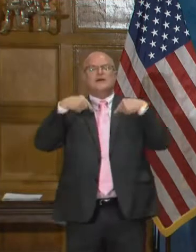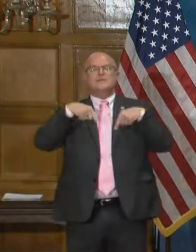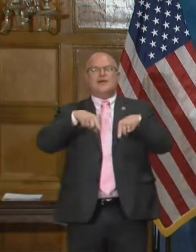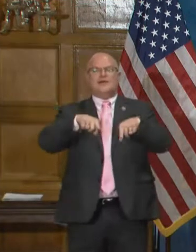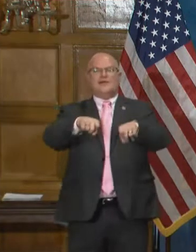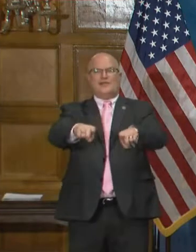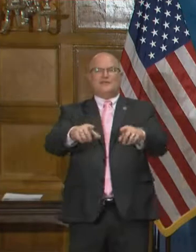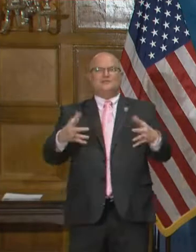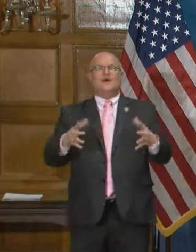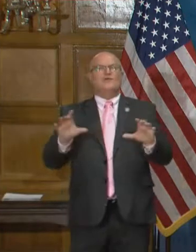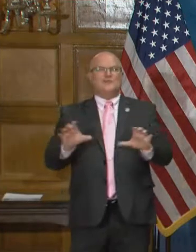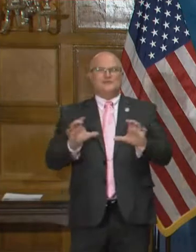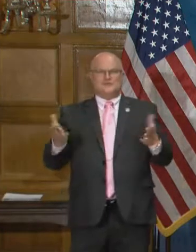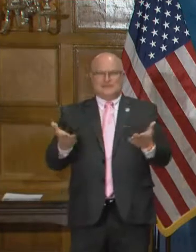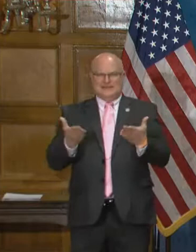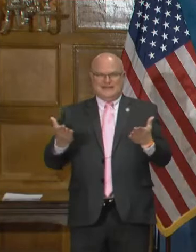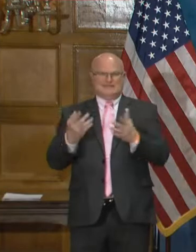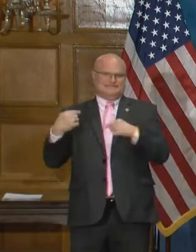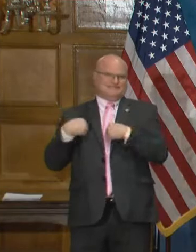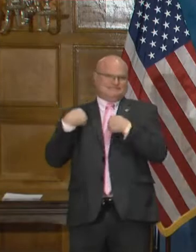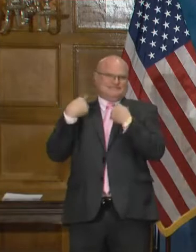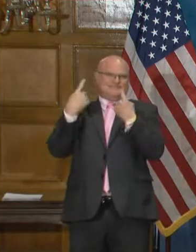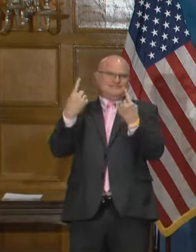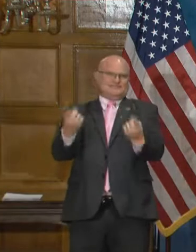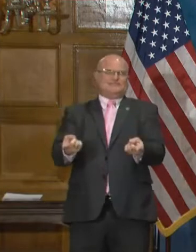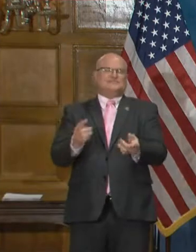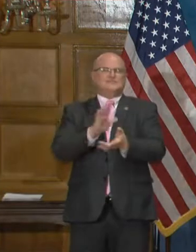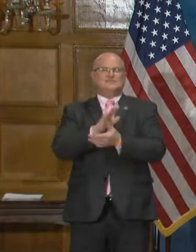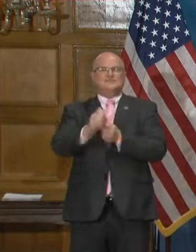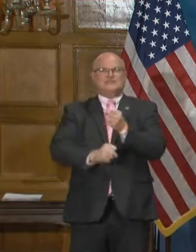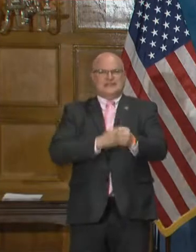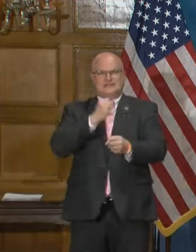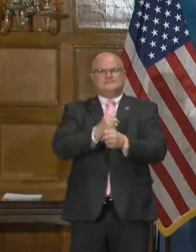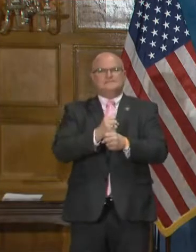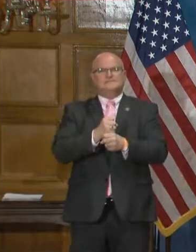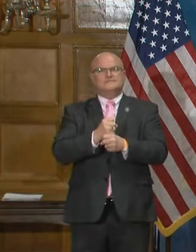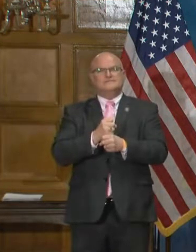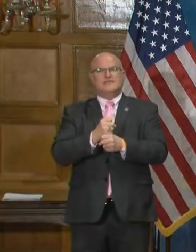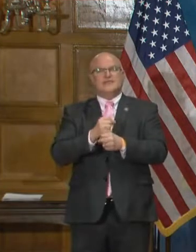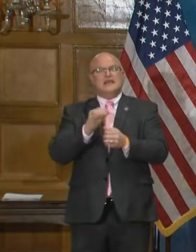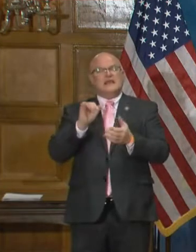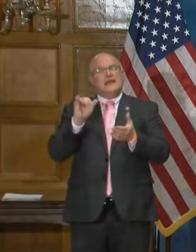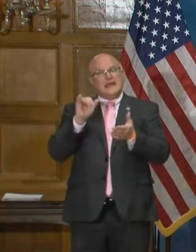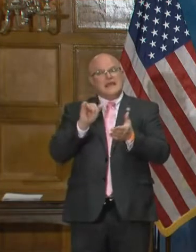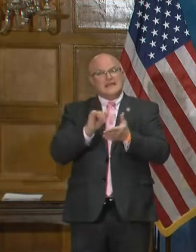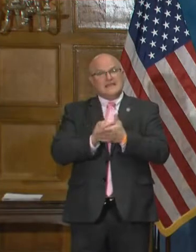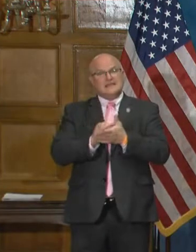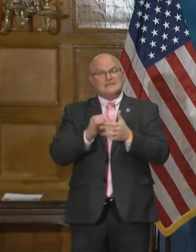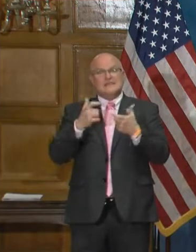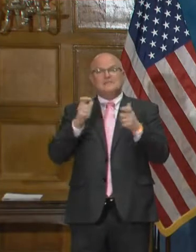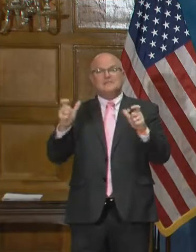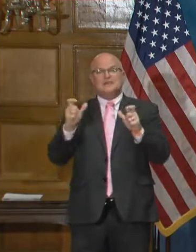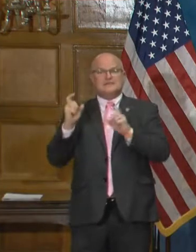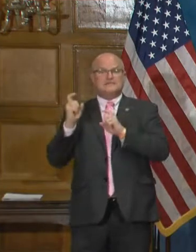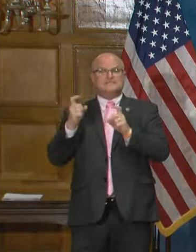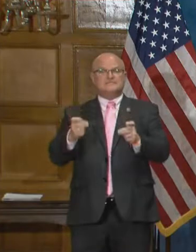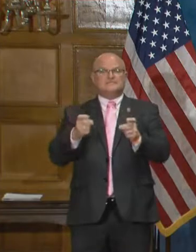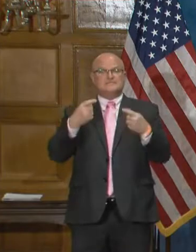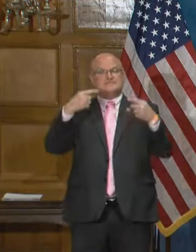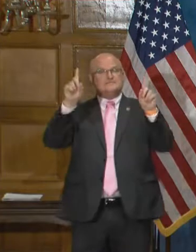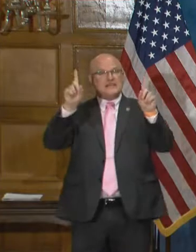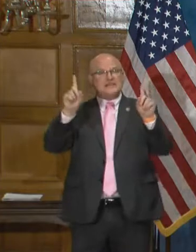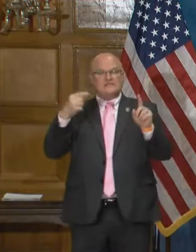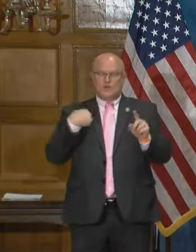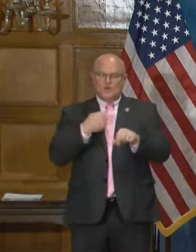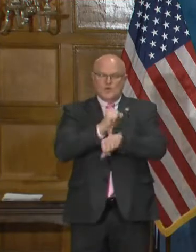what we have been doing here through the entire school year, which has been the biggest contributing factor is we